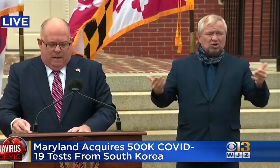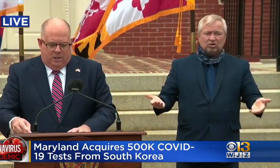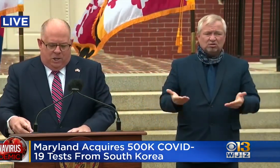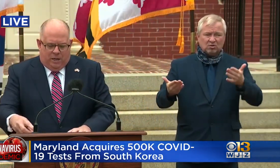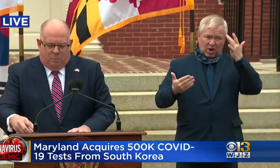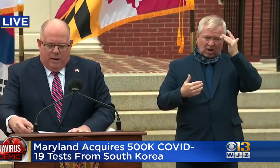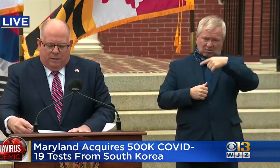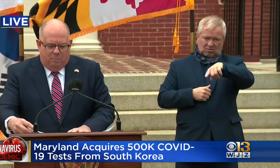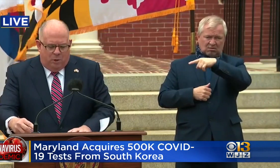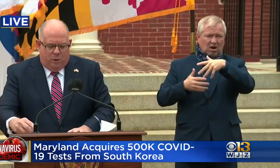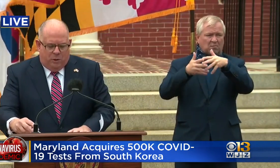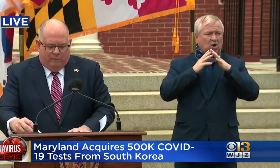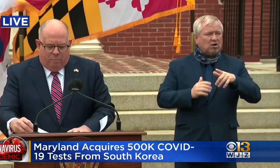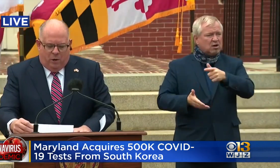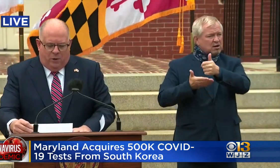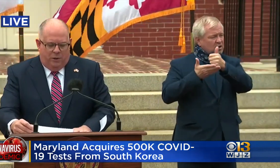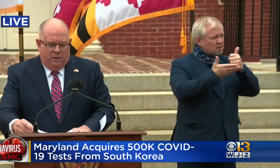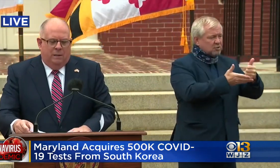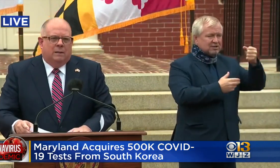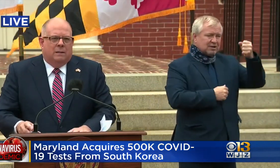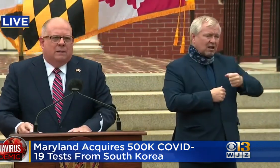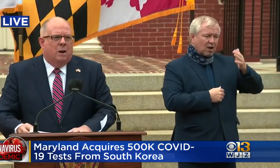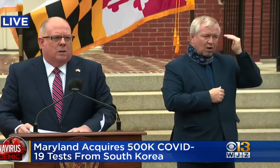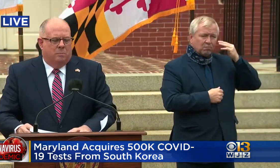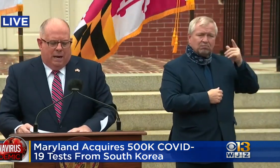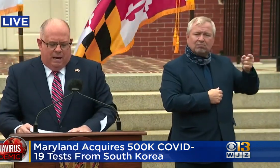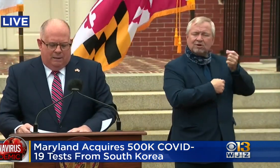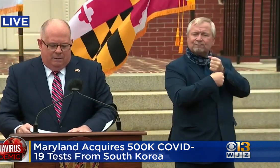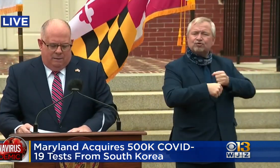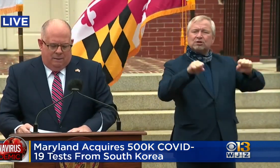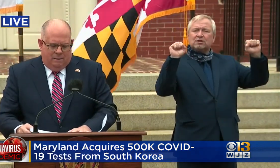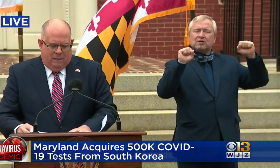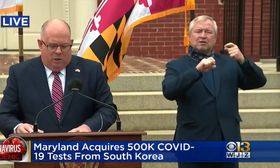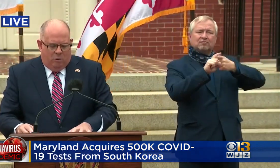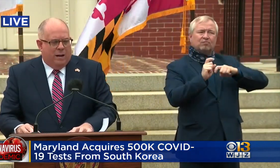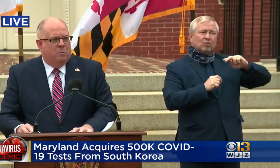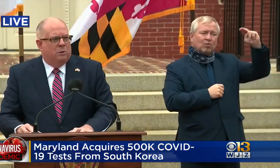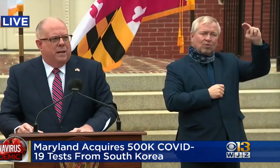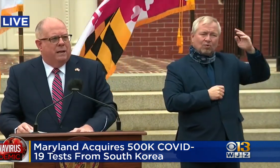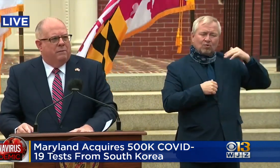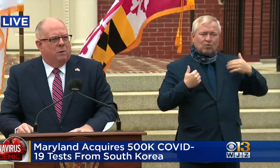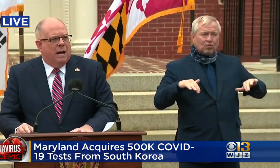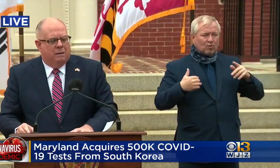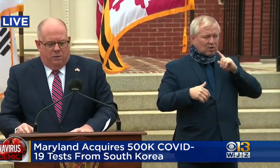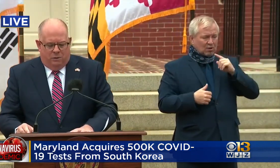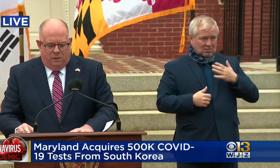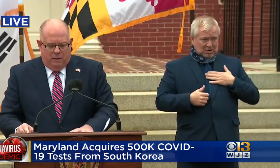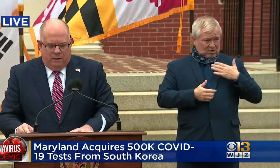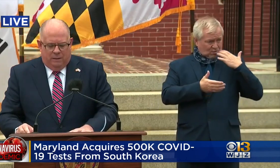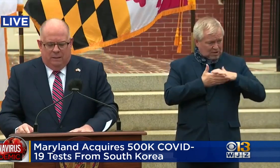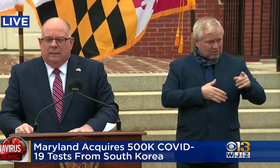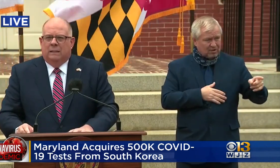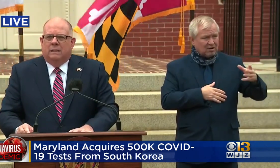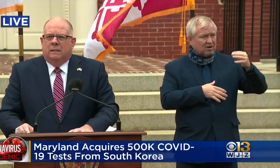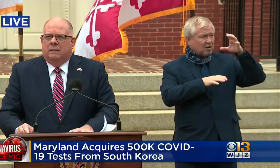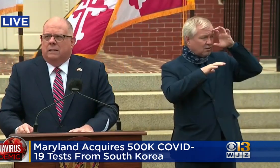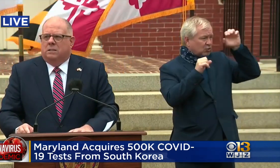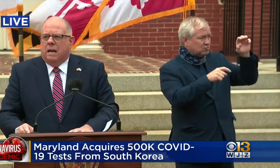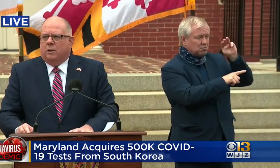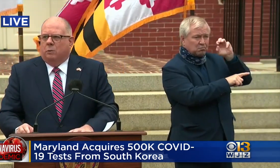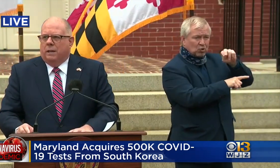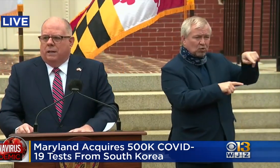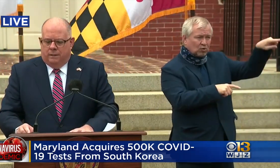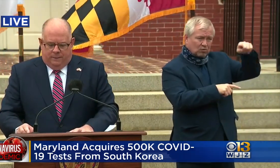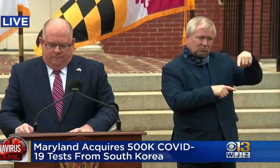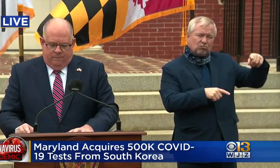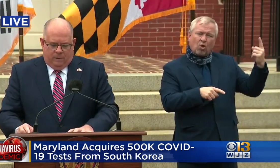And she and President Moon have both talked about the incredible debt of gratitude that